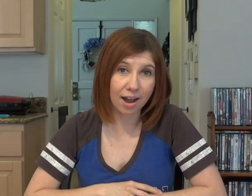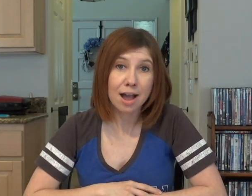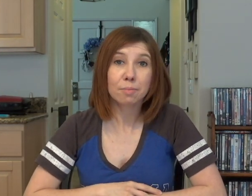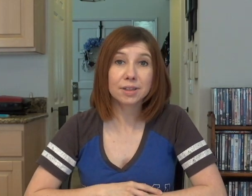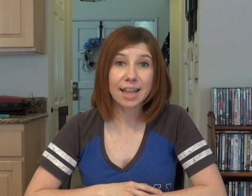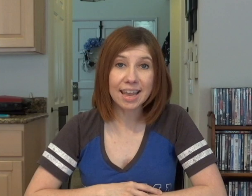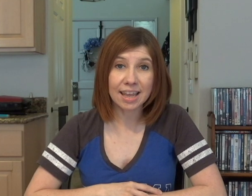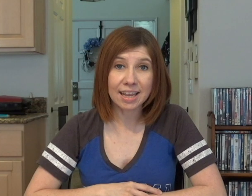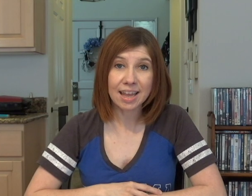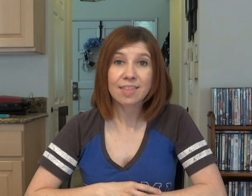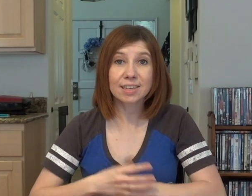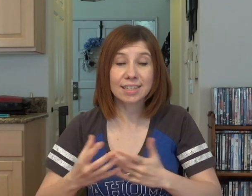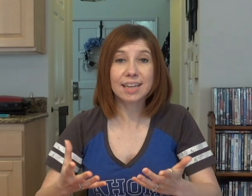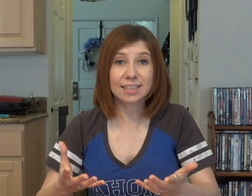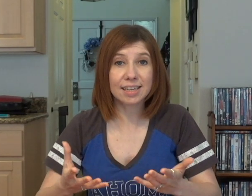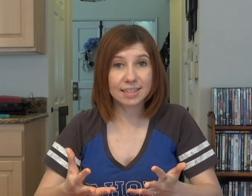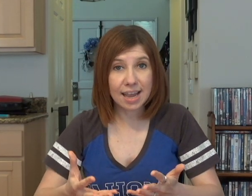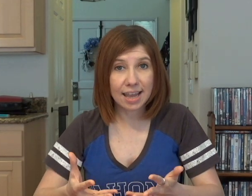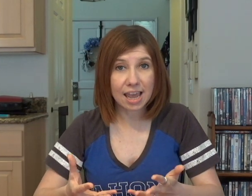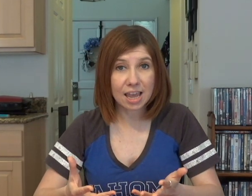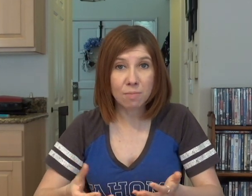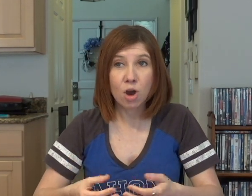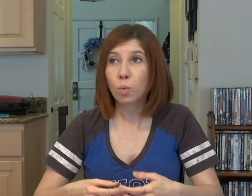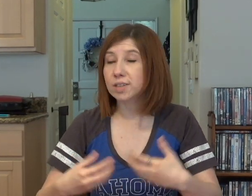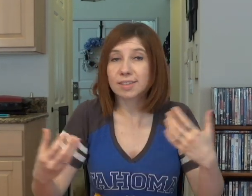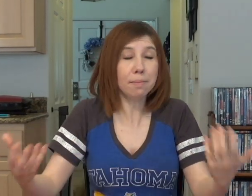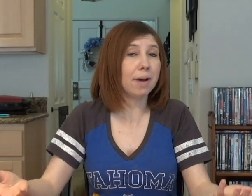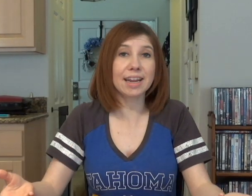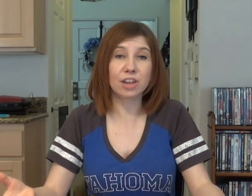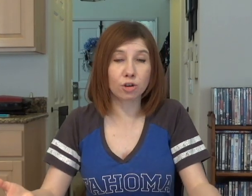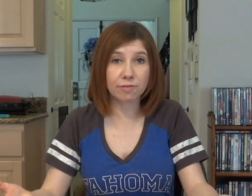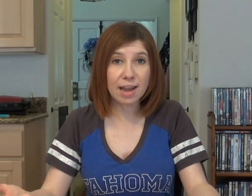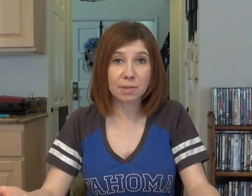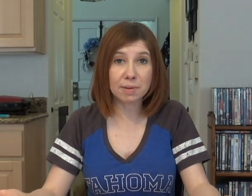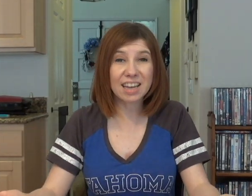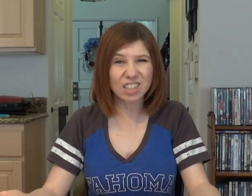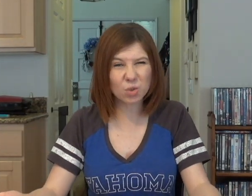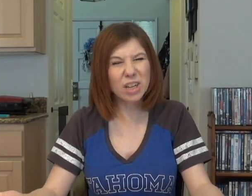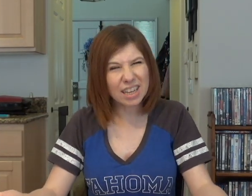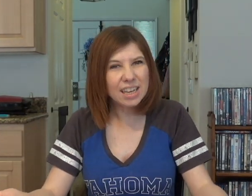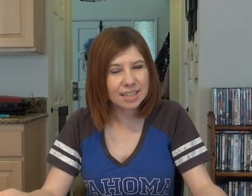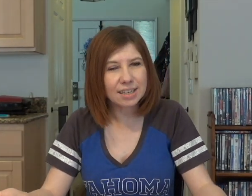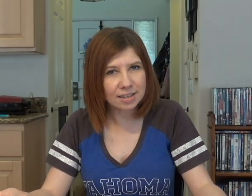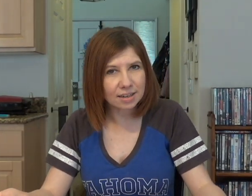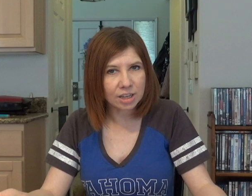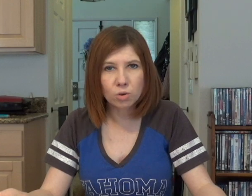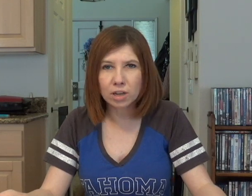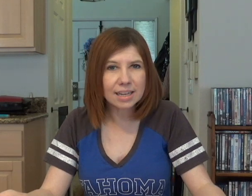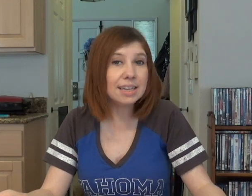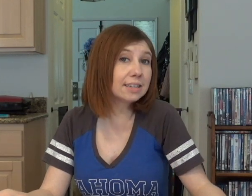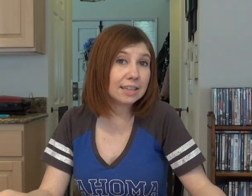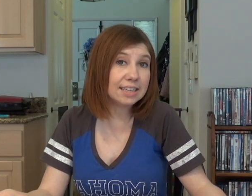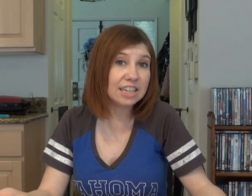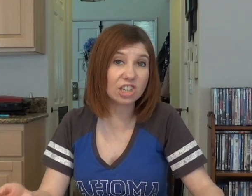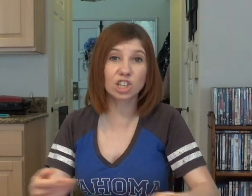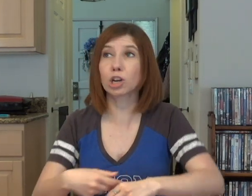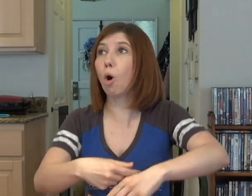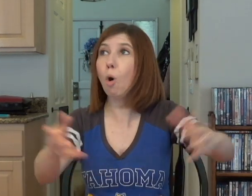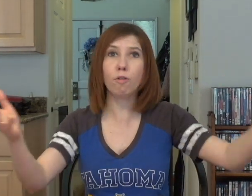playing the say, say, say game with somebody in your family because it's really easy, isn't it? You could easily teach it to your whole